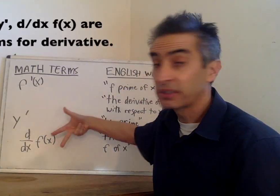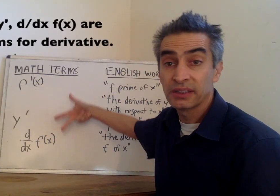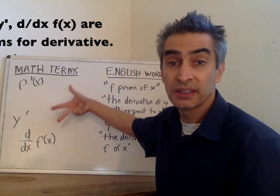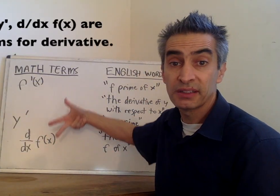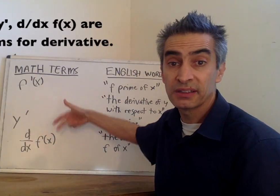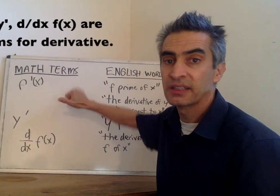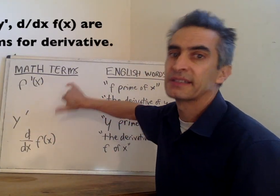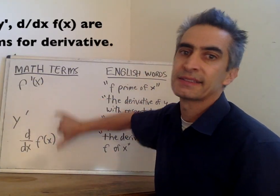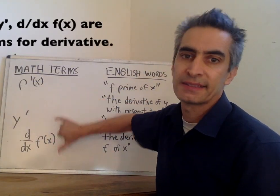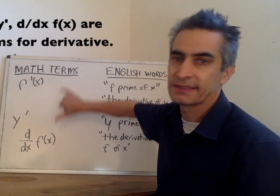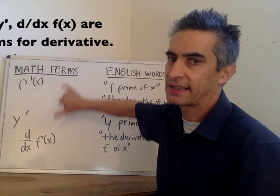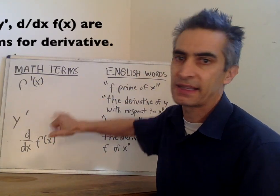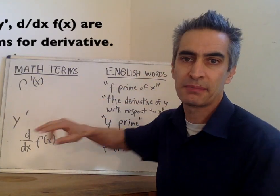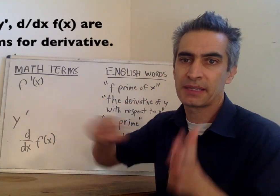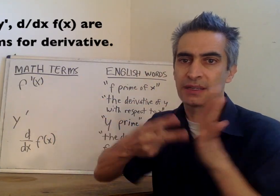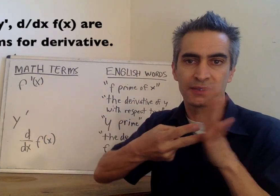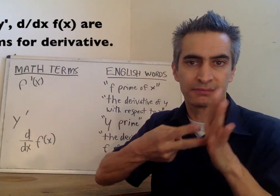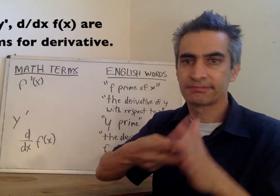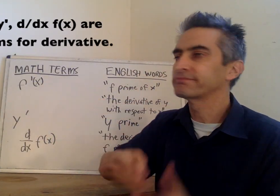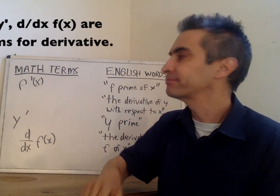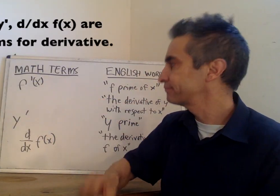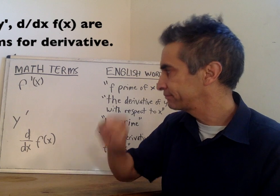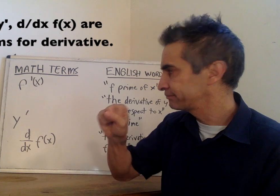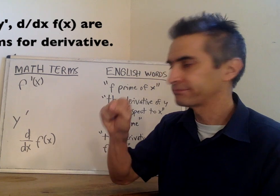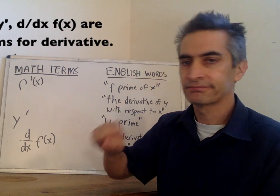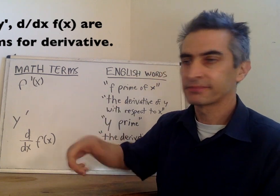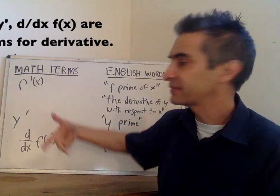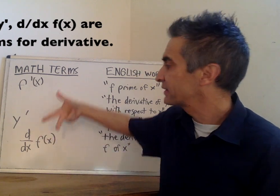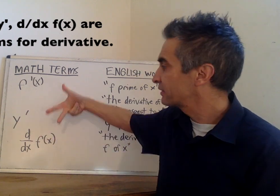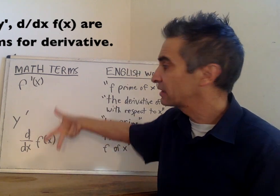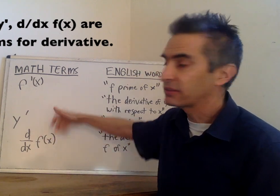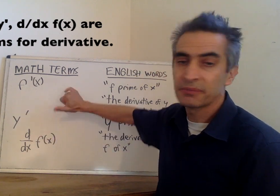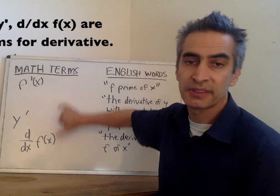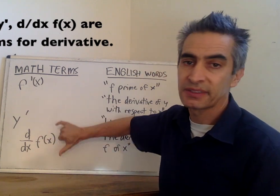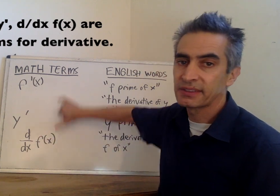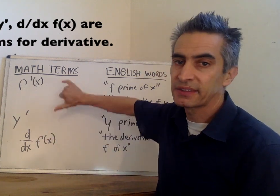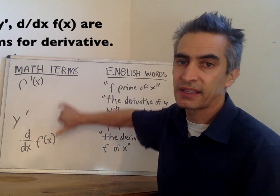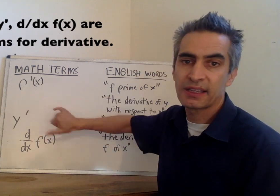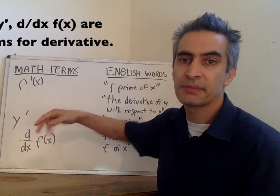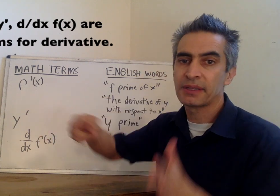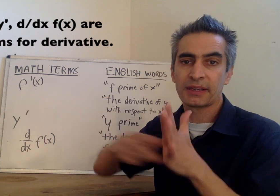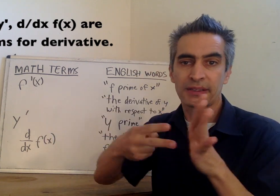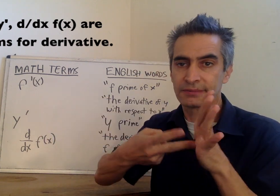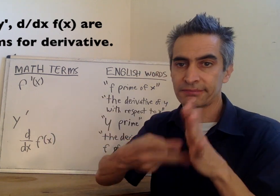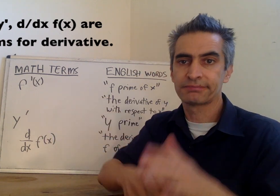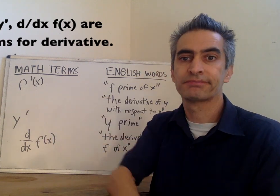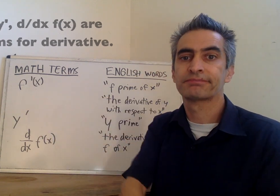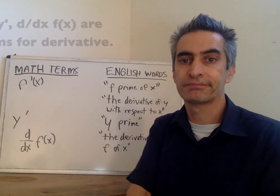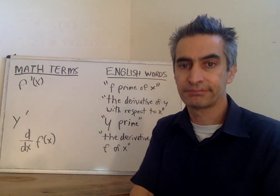Each of these three terms all mean the same thing. Yes, they all mean the same thing.